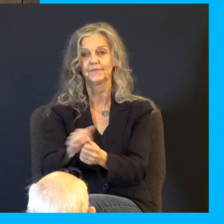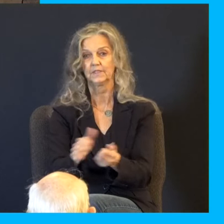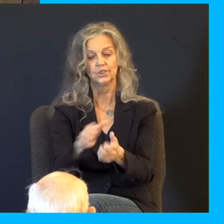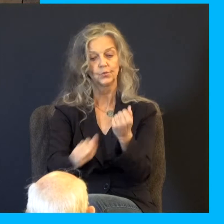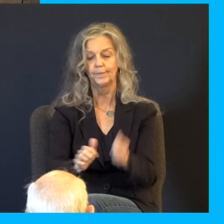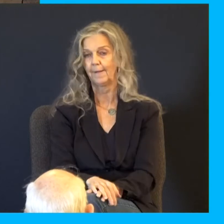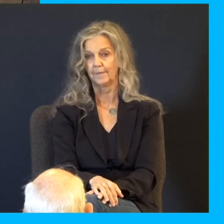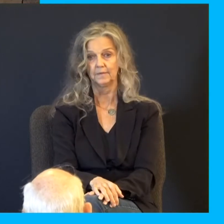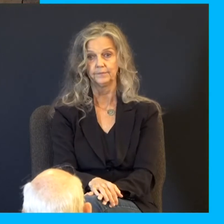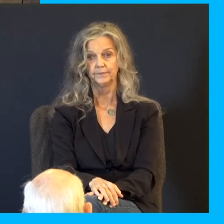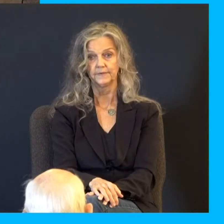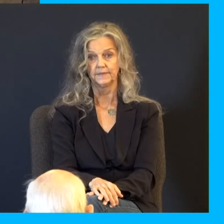And I saw him not since.